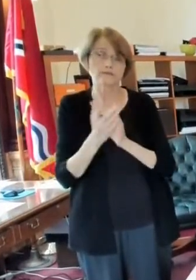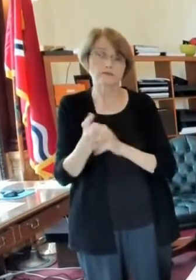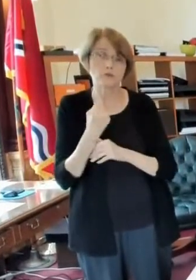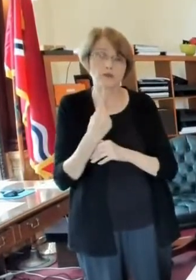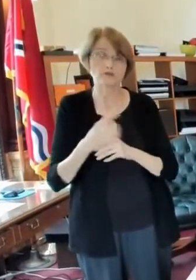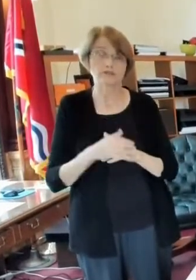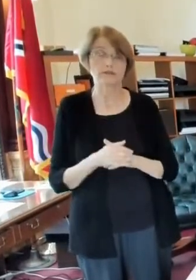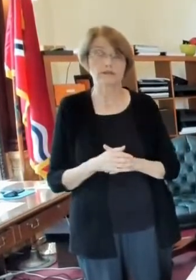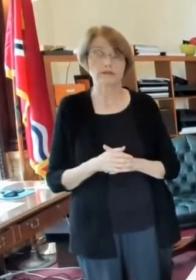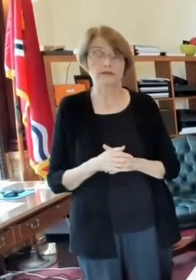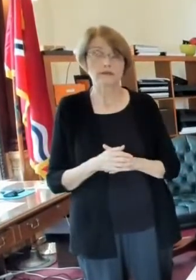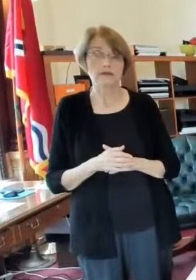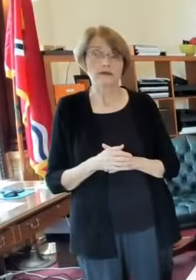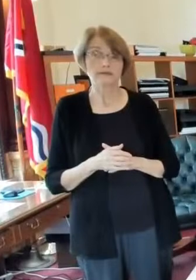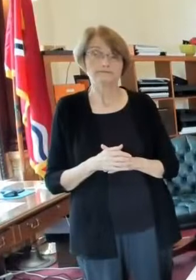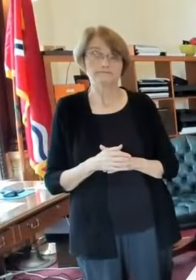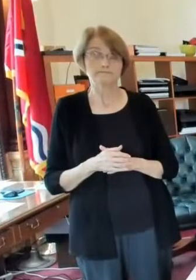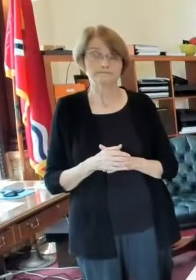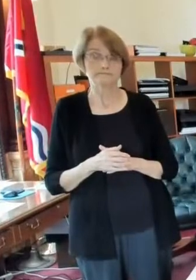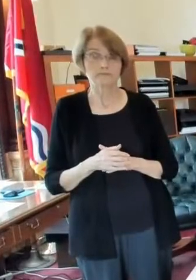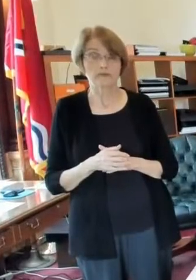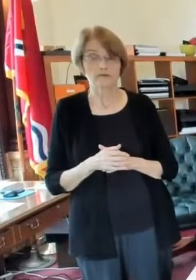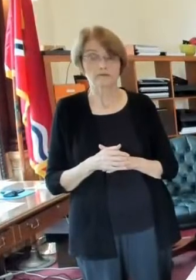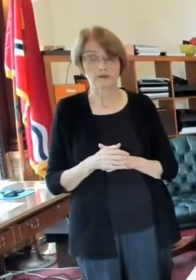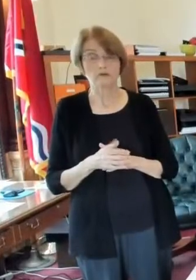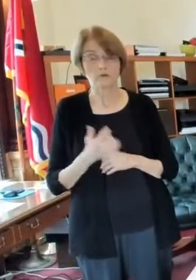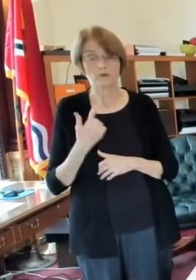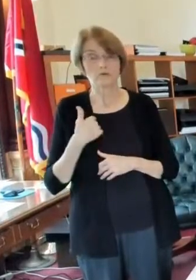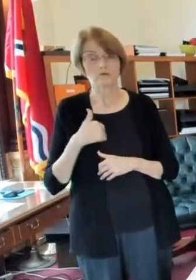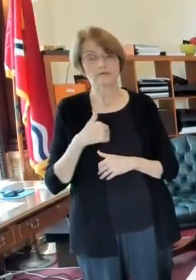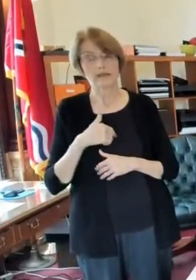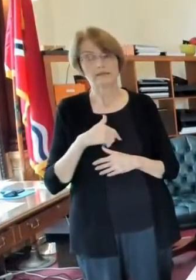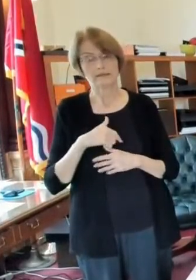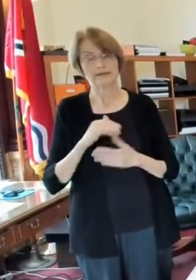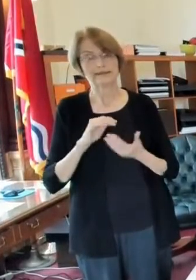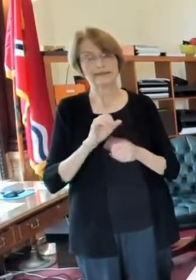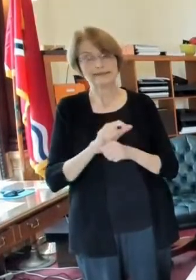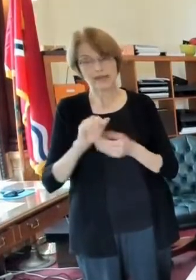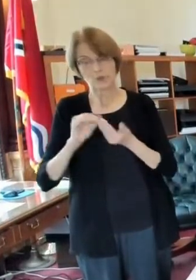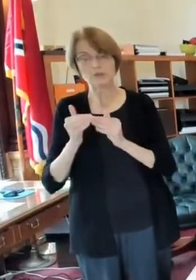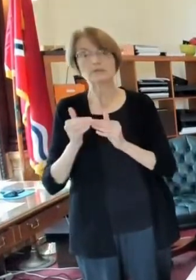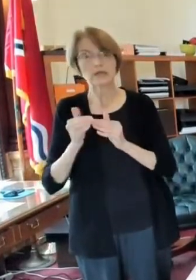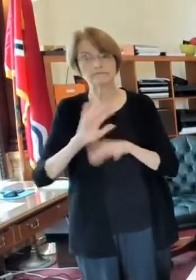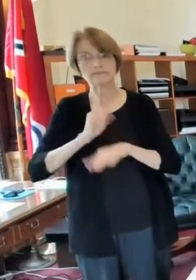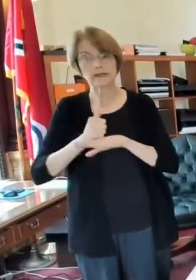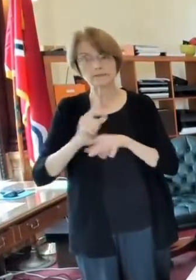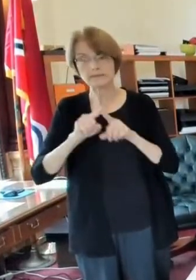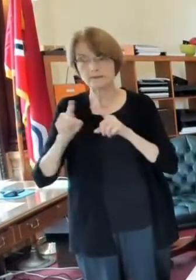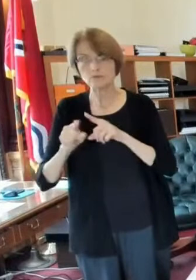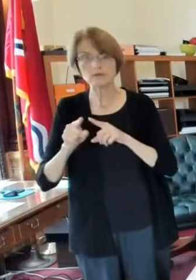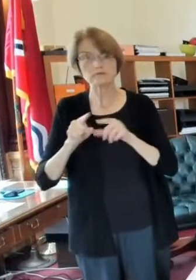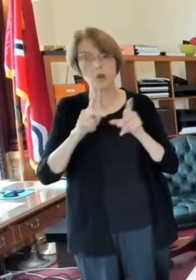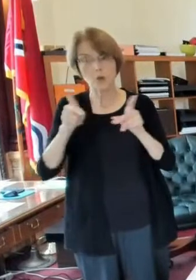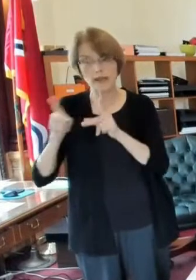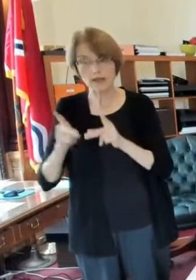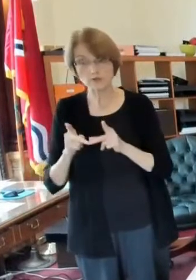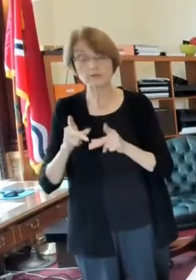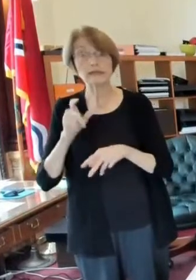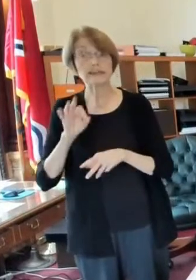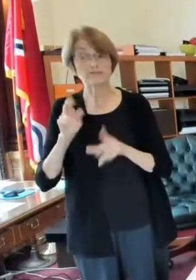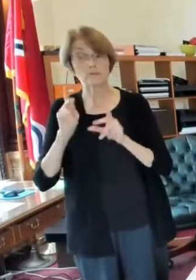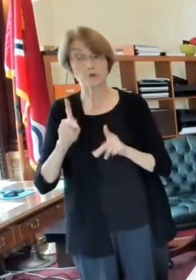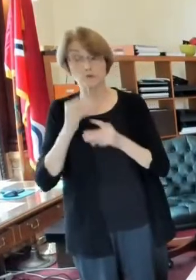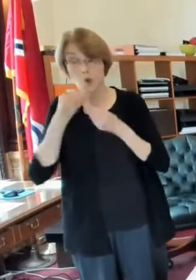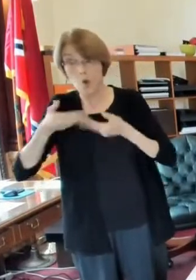we are um we have a number of locations and anyone who's seeking shelter